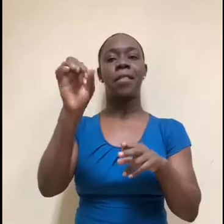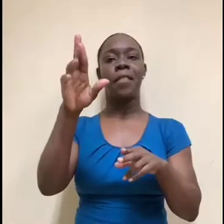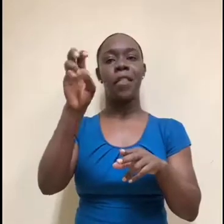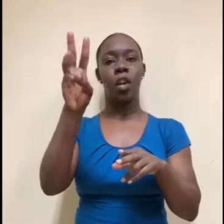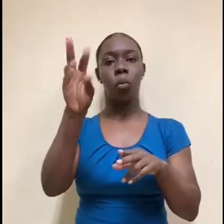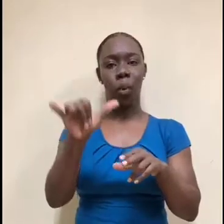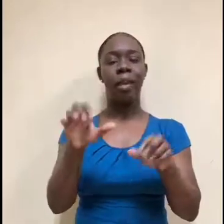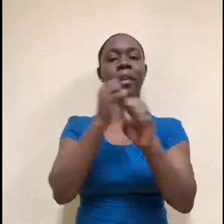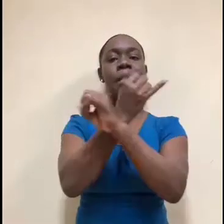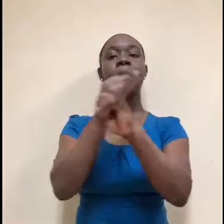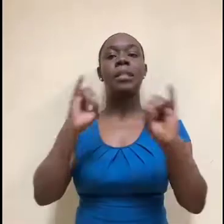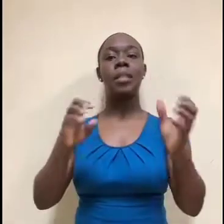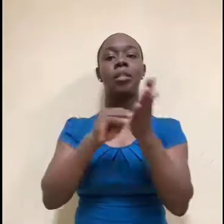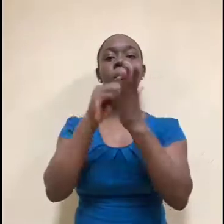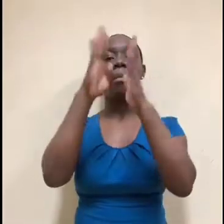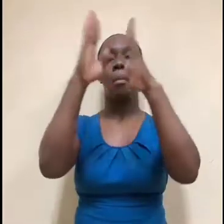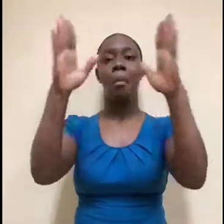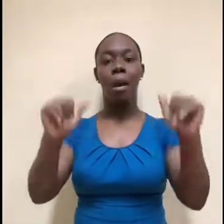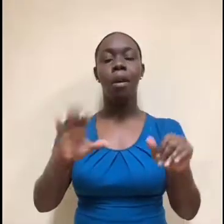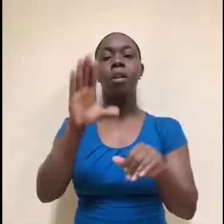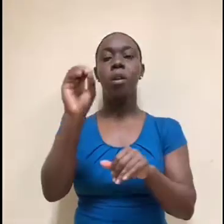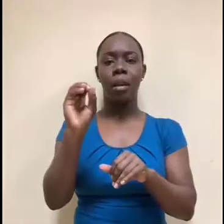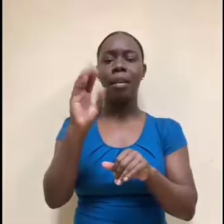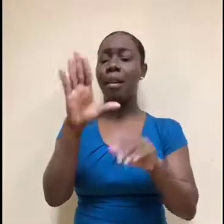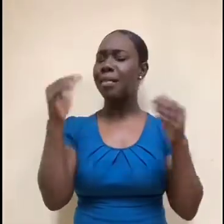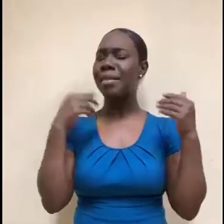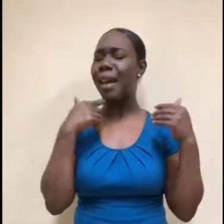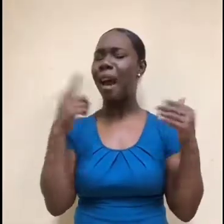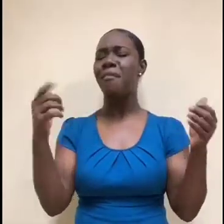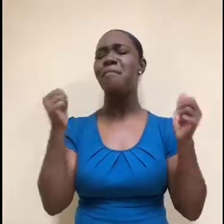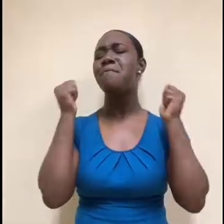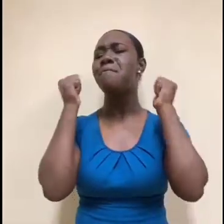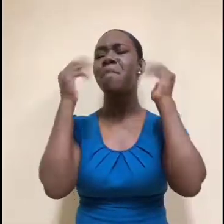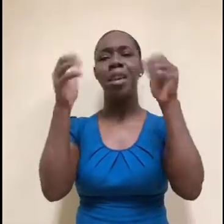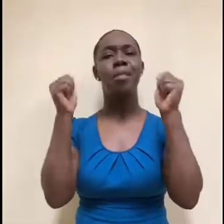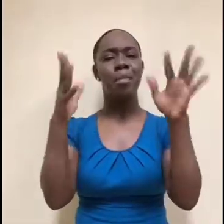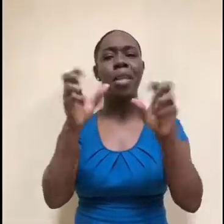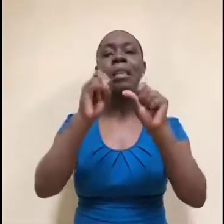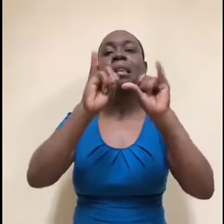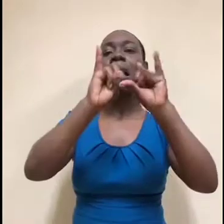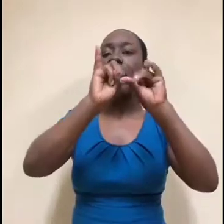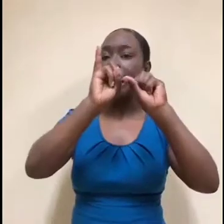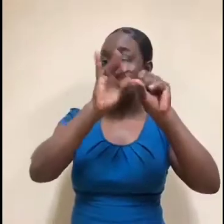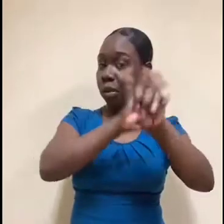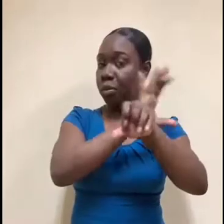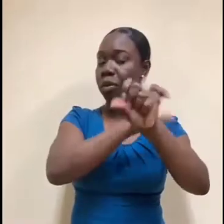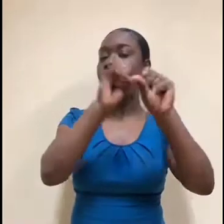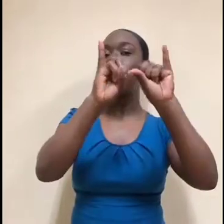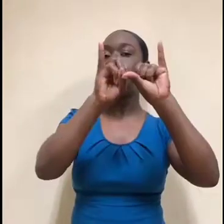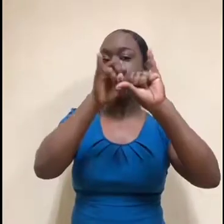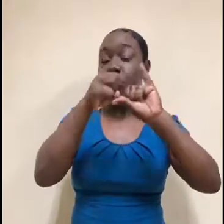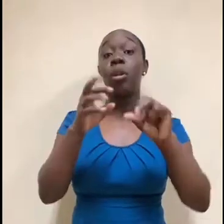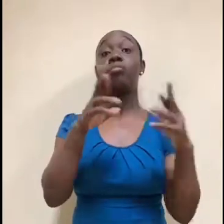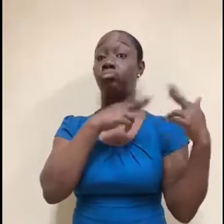security engineer roles open right now. Now you do want to have some experience going into that. So it's not really an entry-level role type of